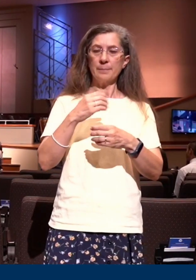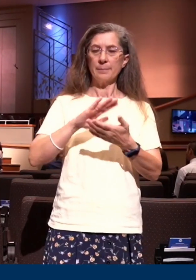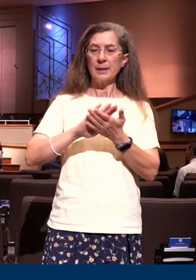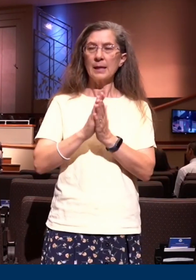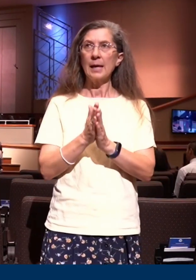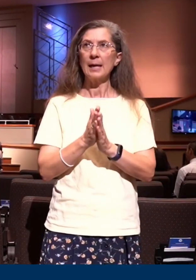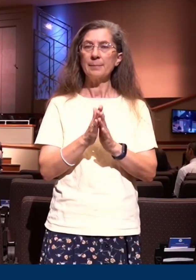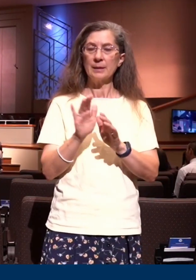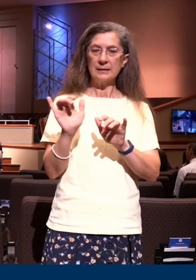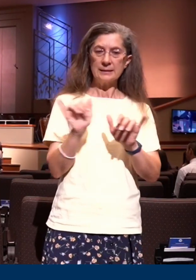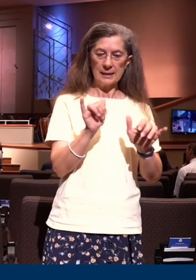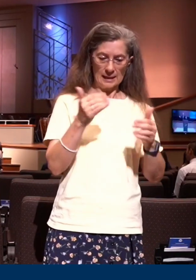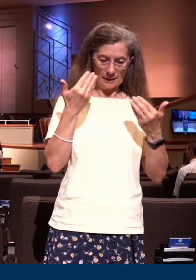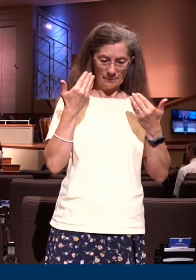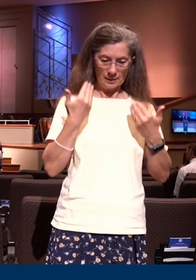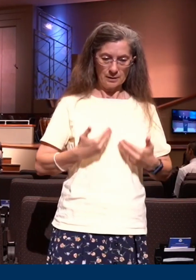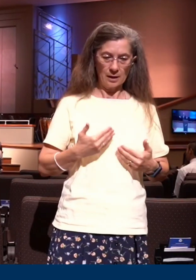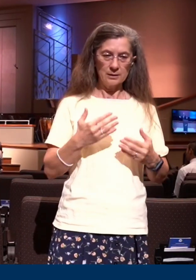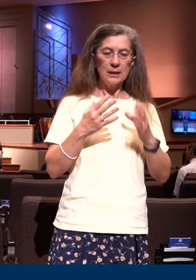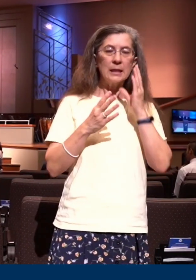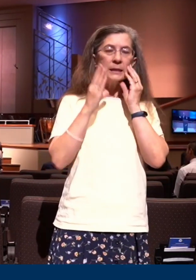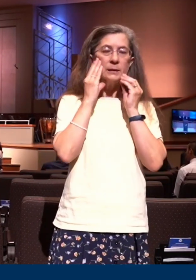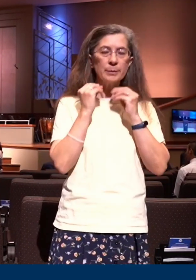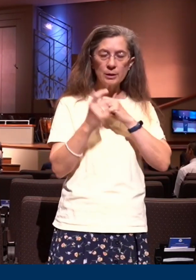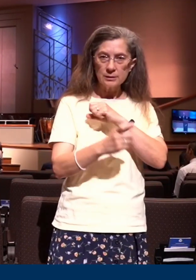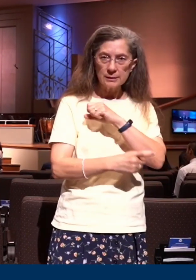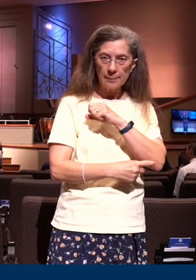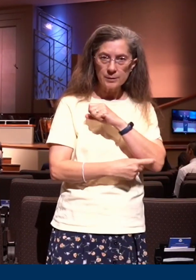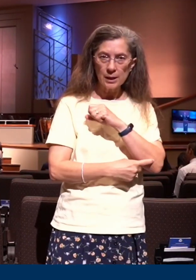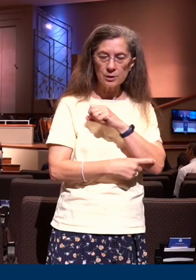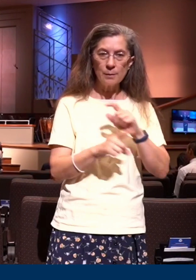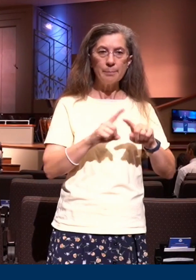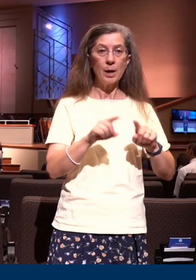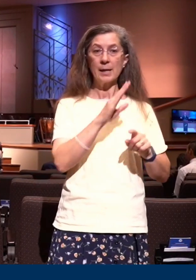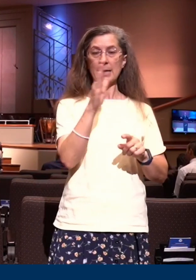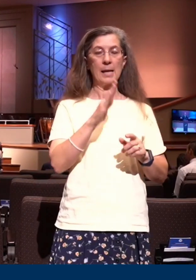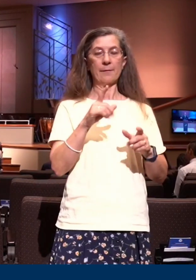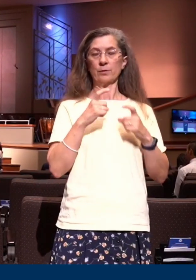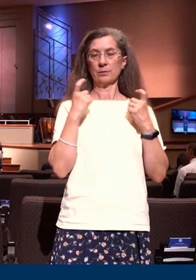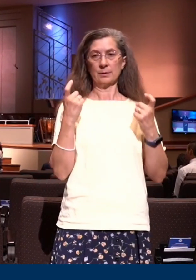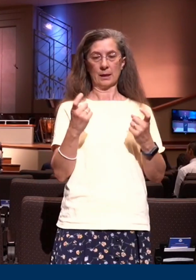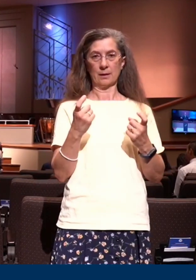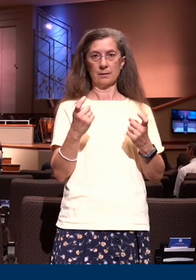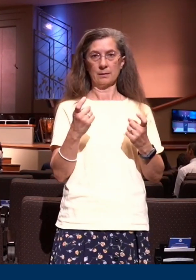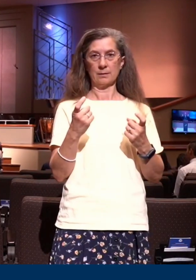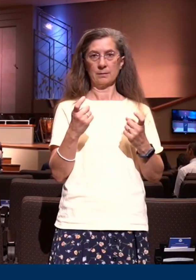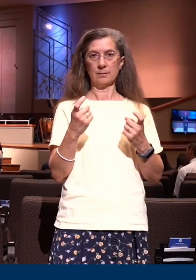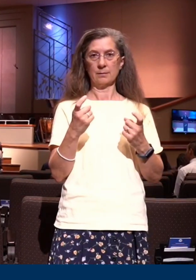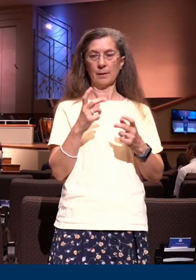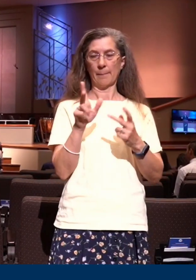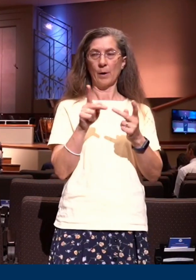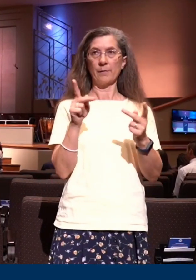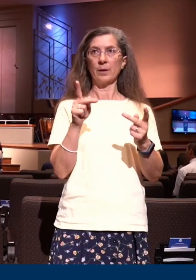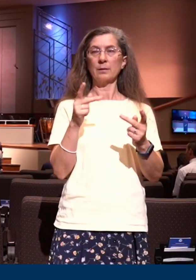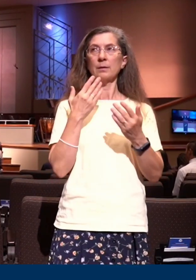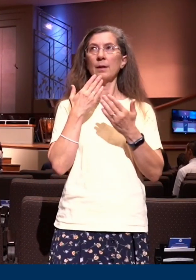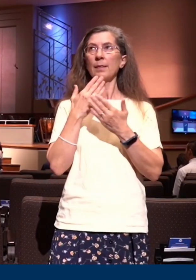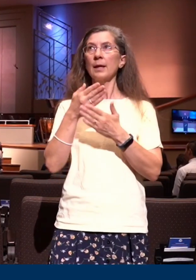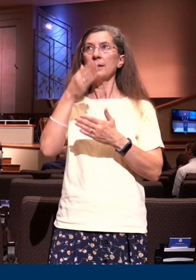was tempted in all points like we are but He never sinned and thank God that according to the